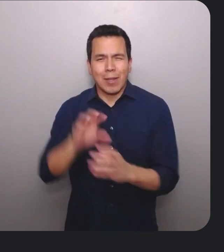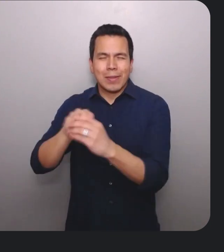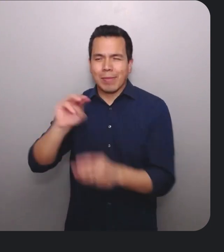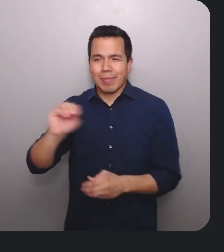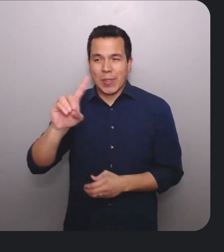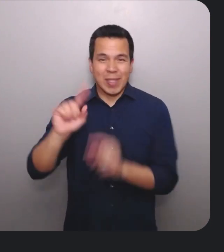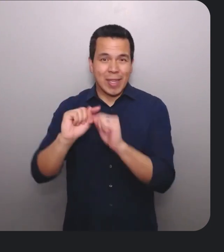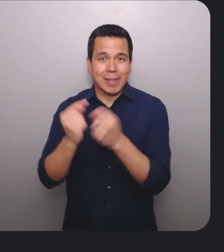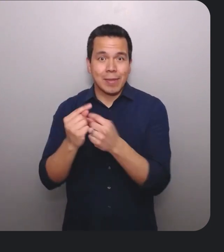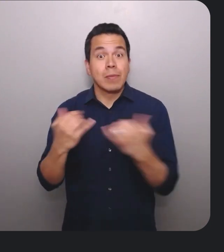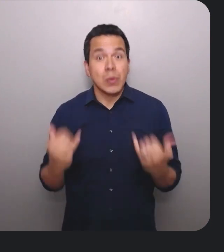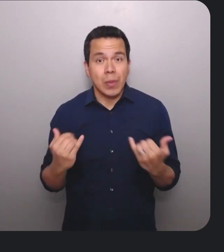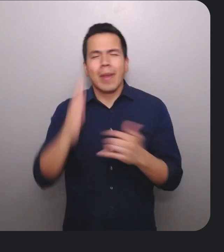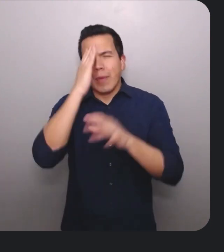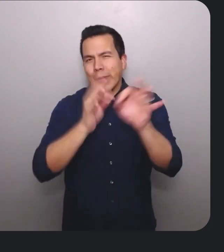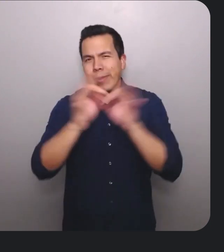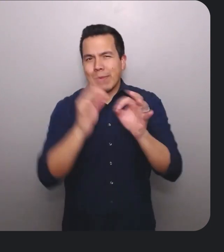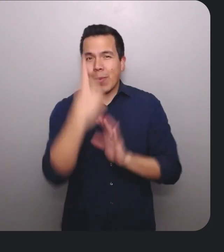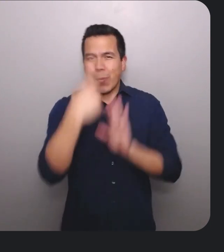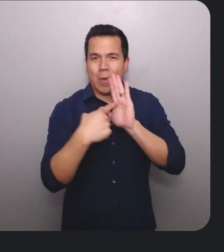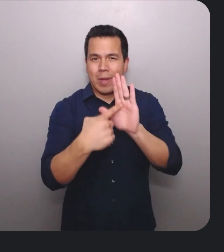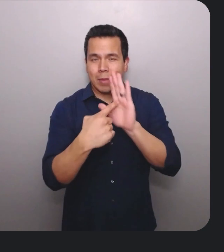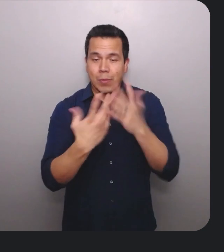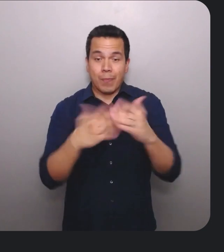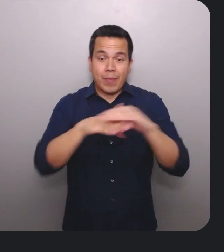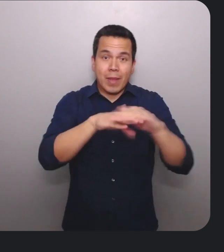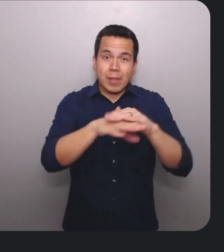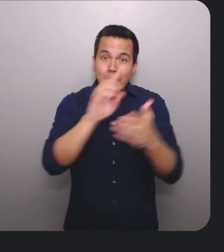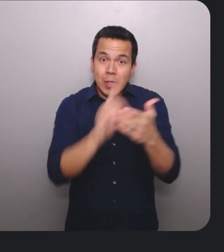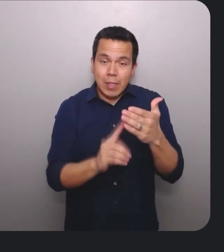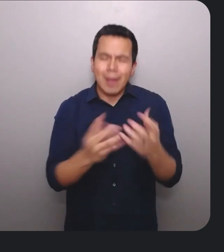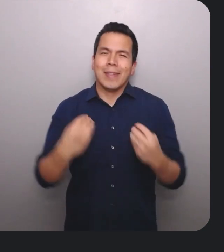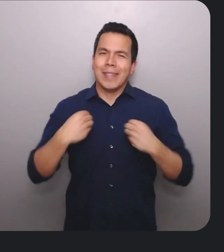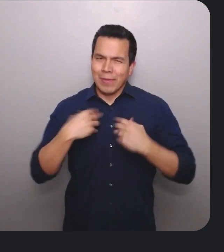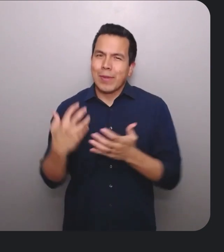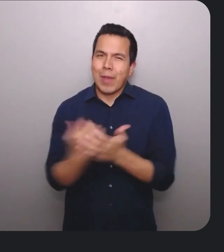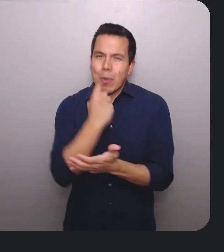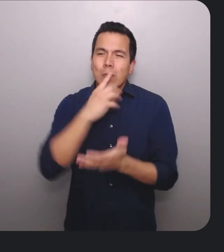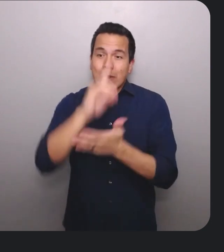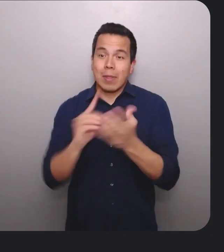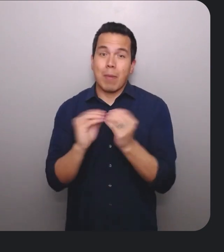I'm excited to share a design example of how accessible designs afford us the opportunity to design more expressively.